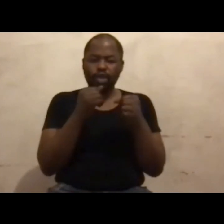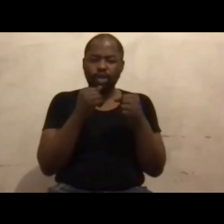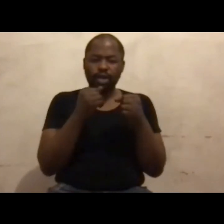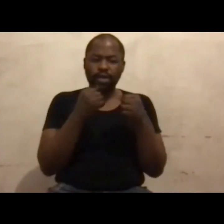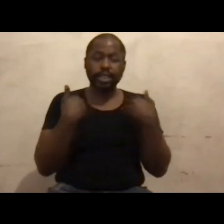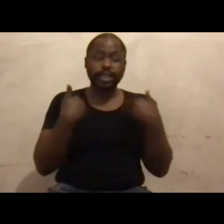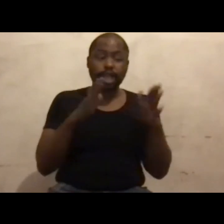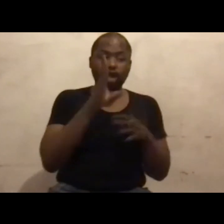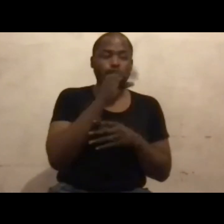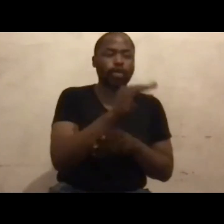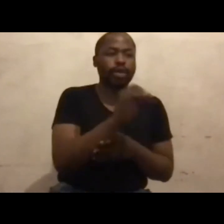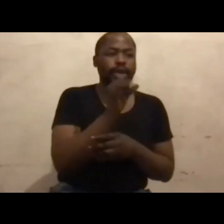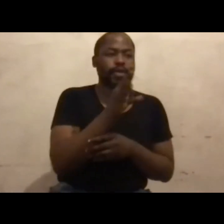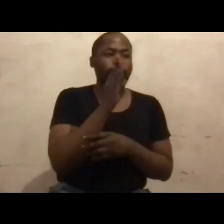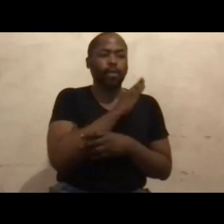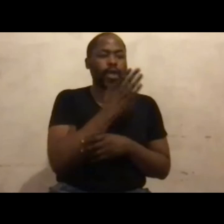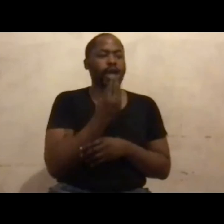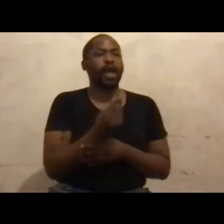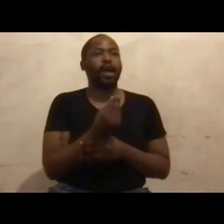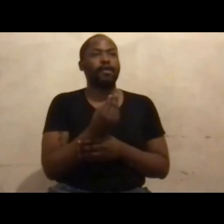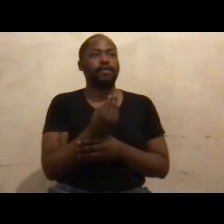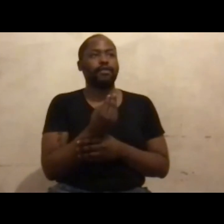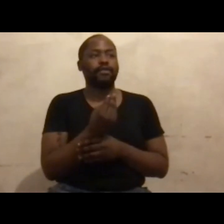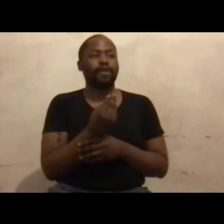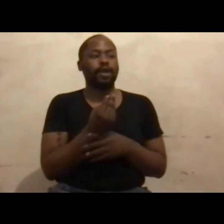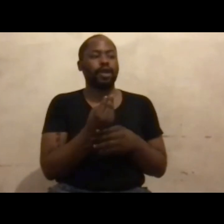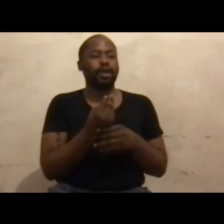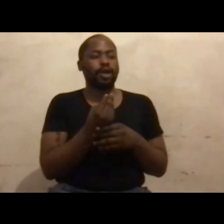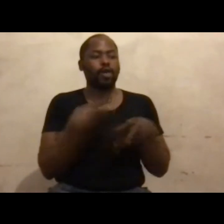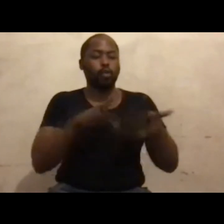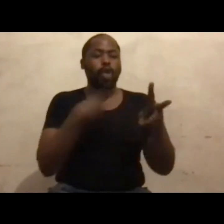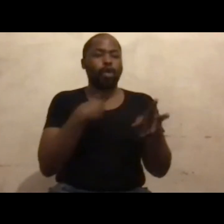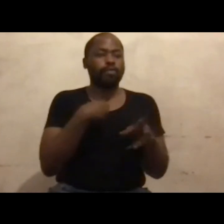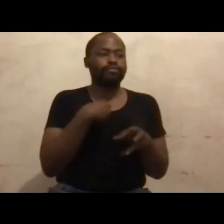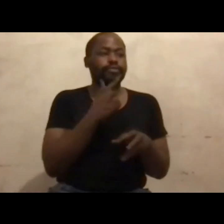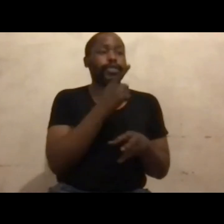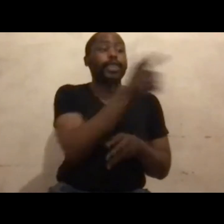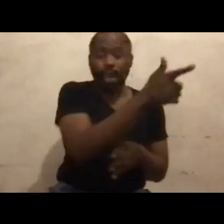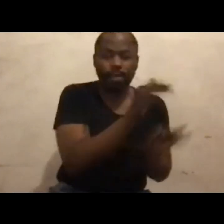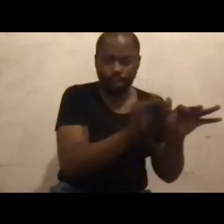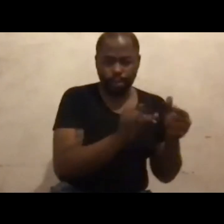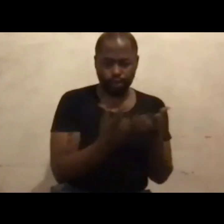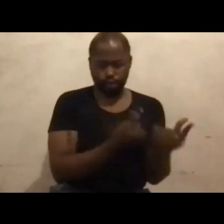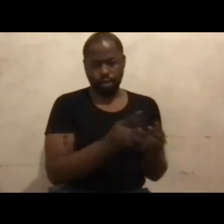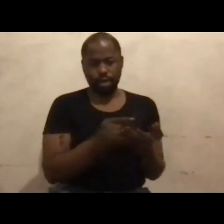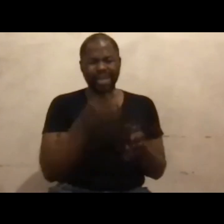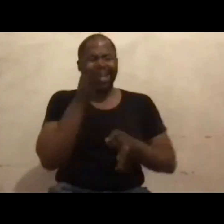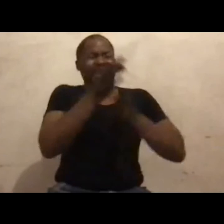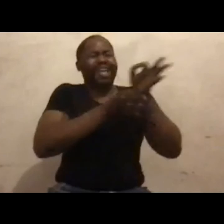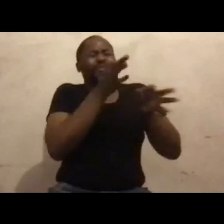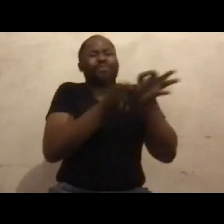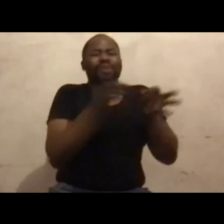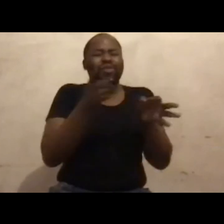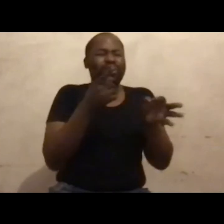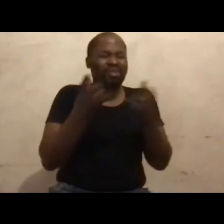have an action that you are demanding. That's it. Doing advocacy, explaining what you call circumstance is not